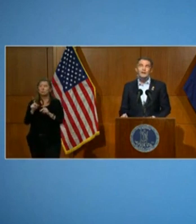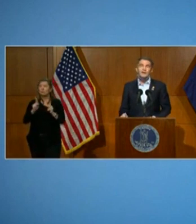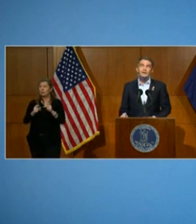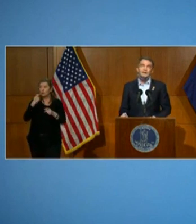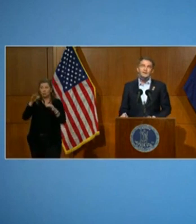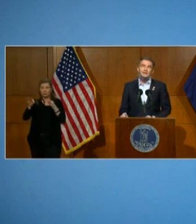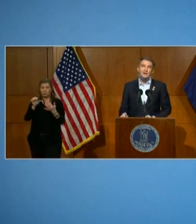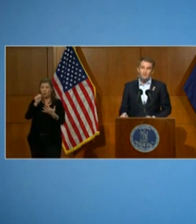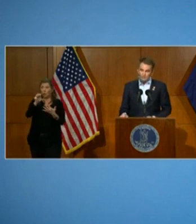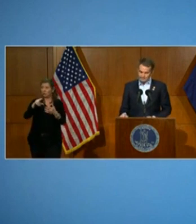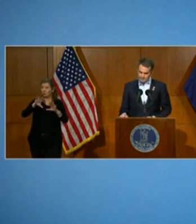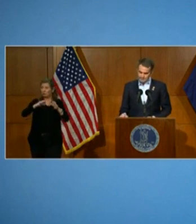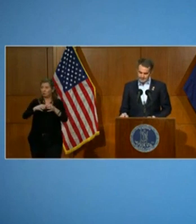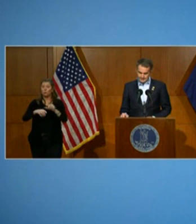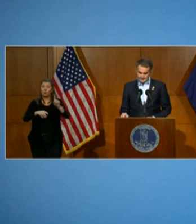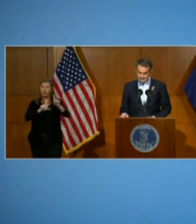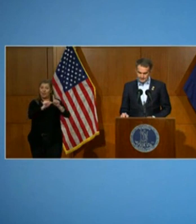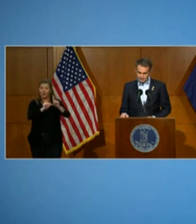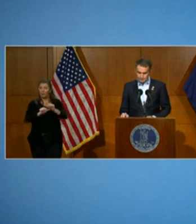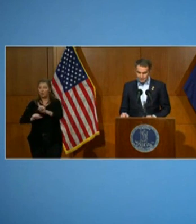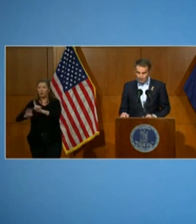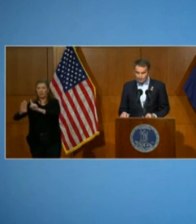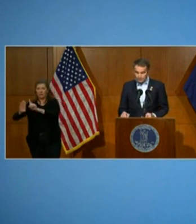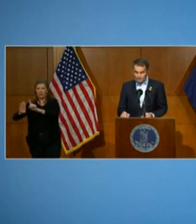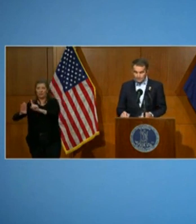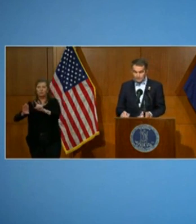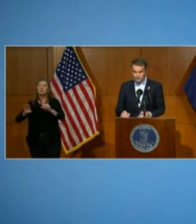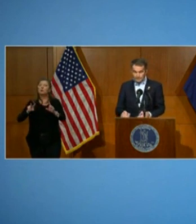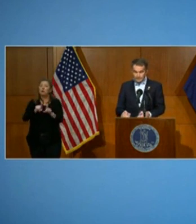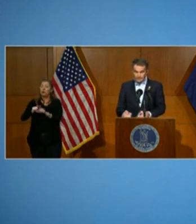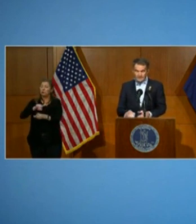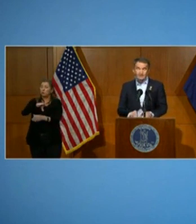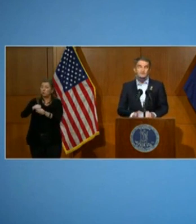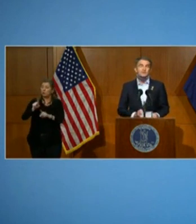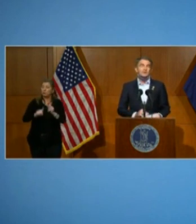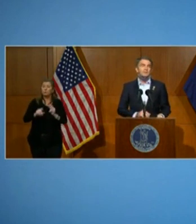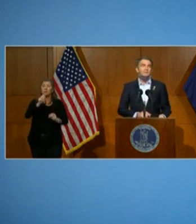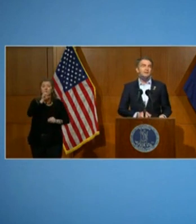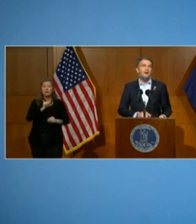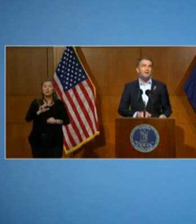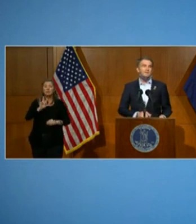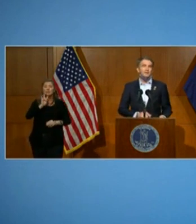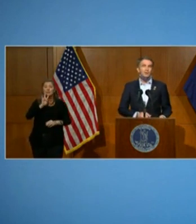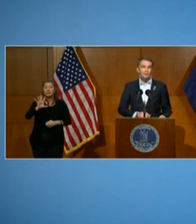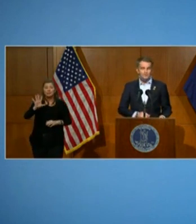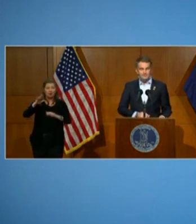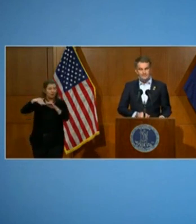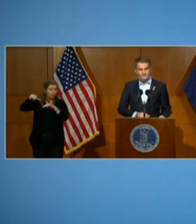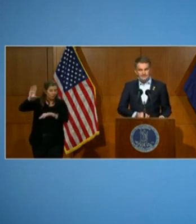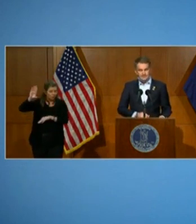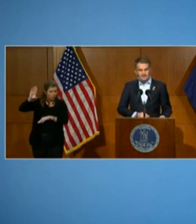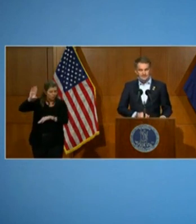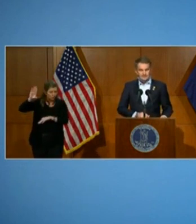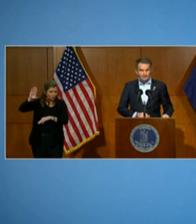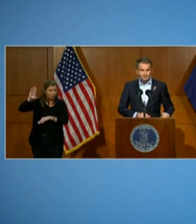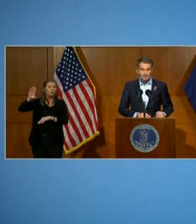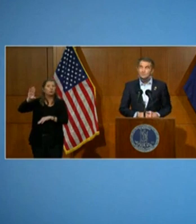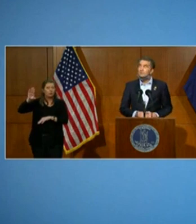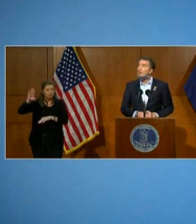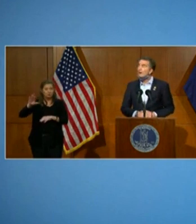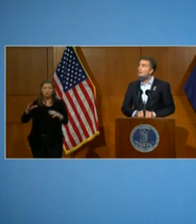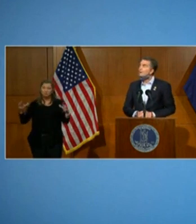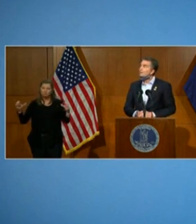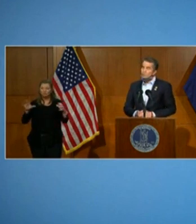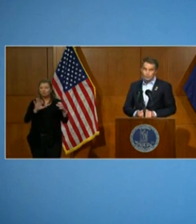1A and 1B. This group also includes people age 75 and older. Together,